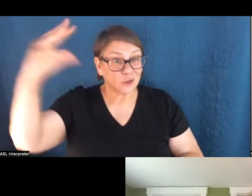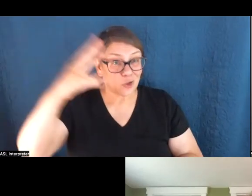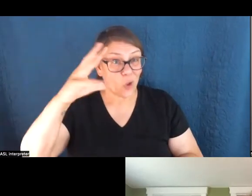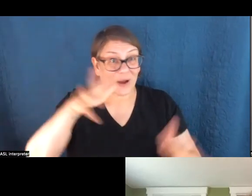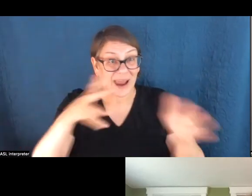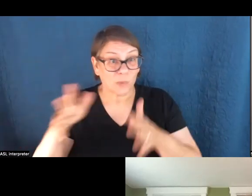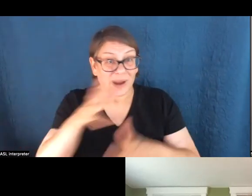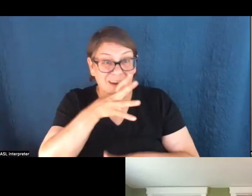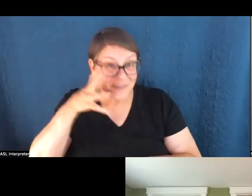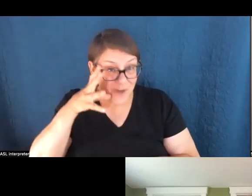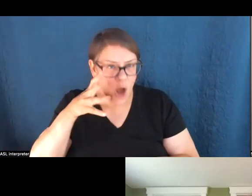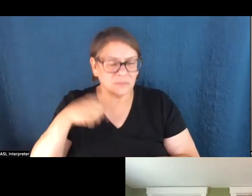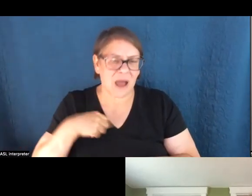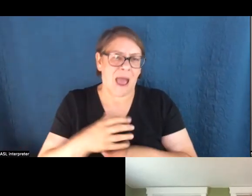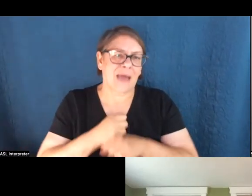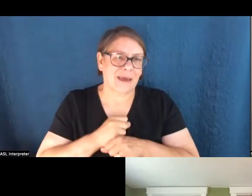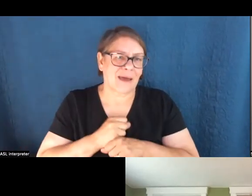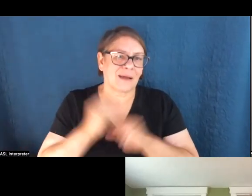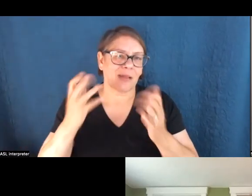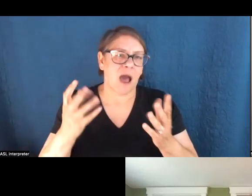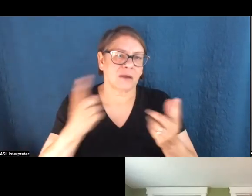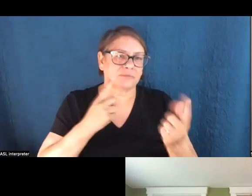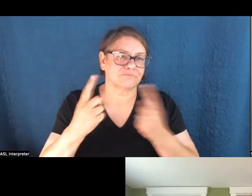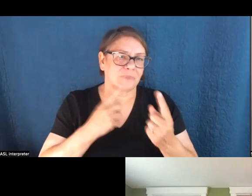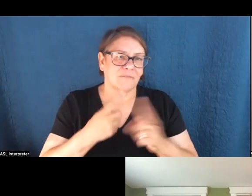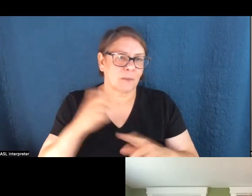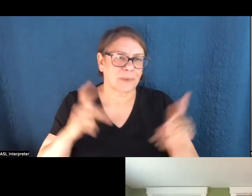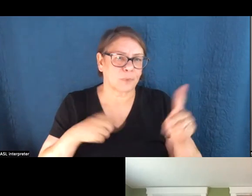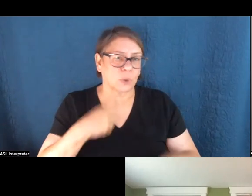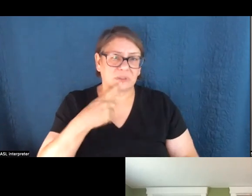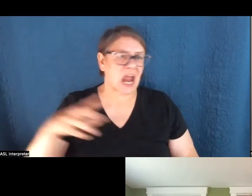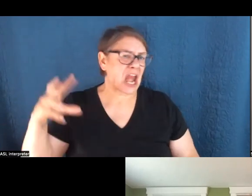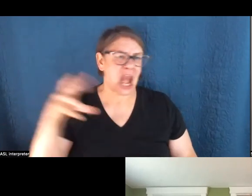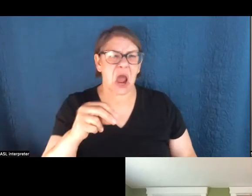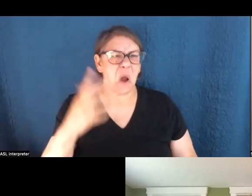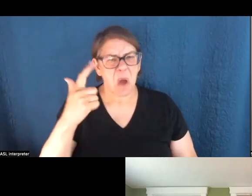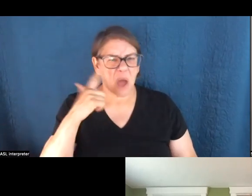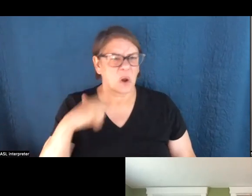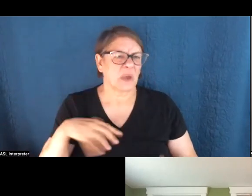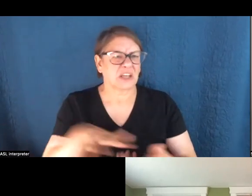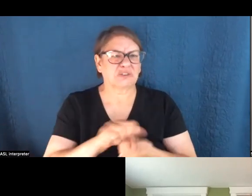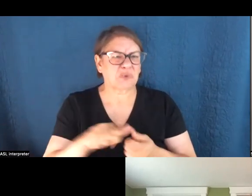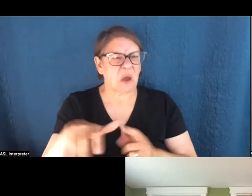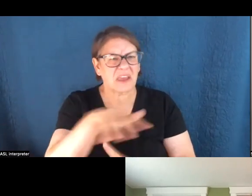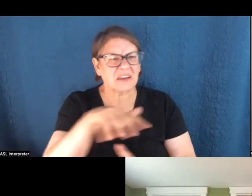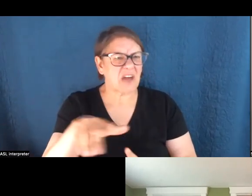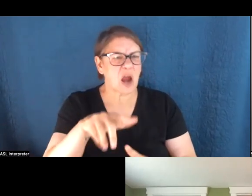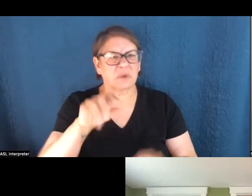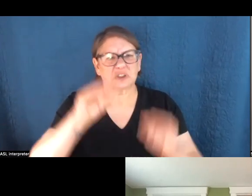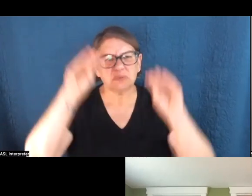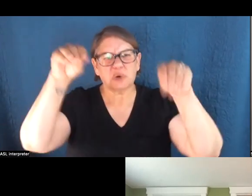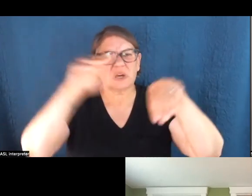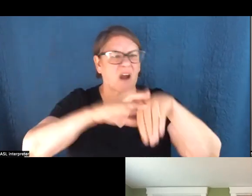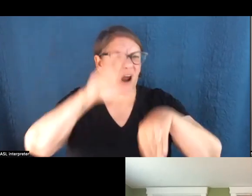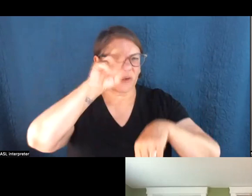from people who are really unhappy with that narrative and who say, we just got to put it on the, you know, why are we destroying the environment? Just put it all on roofs and we'll be